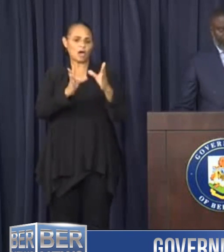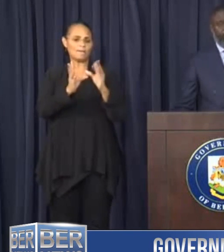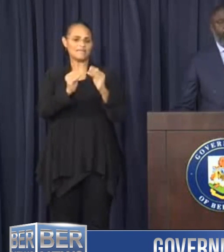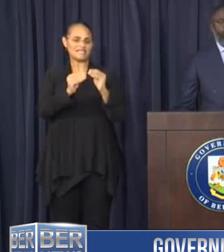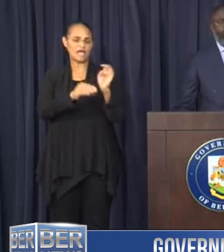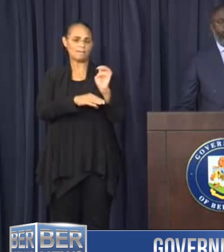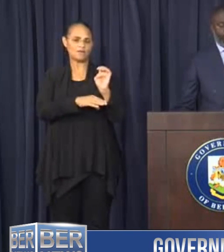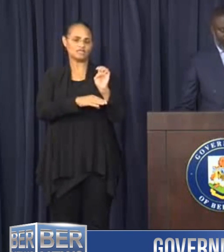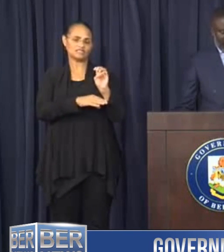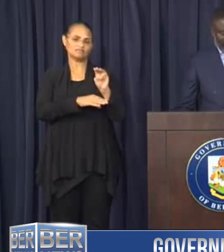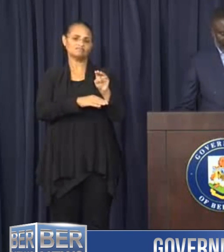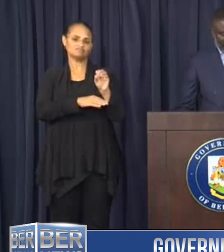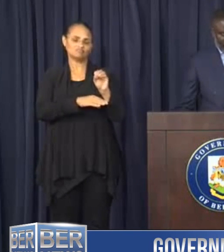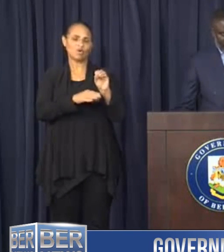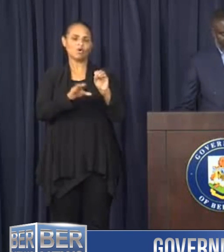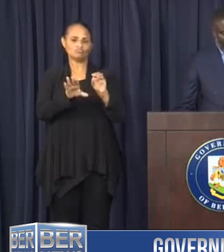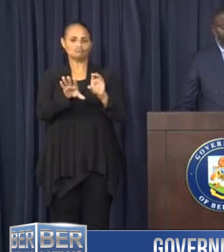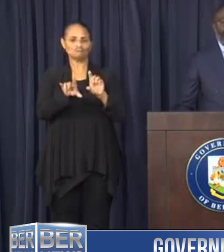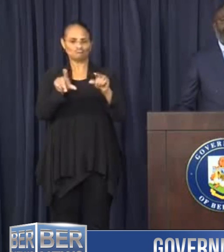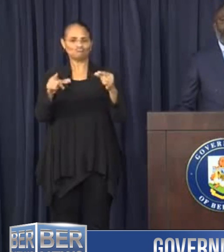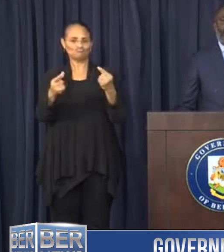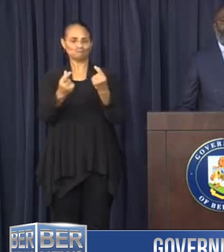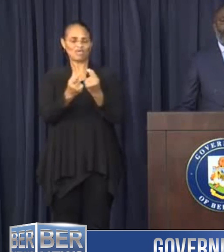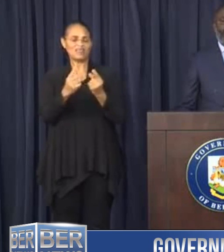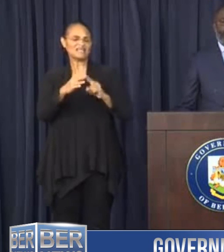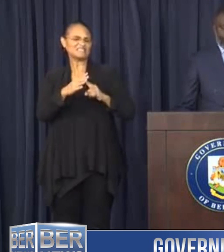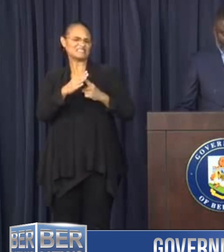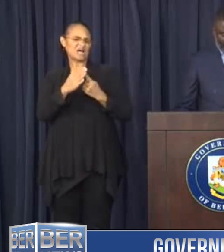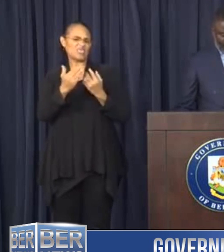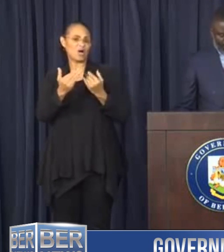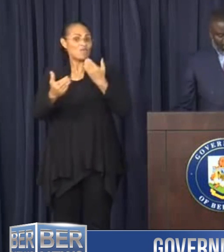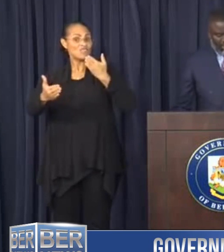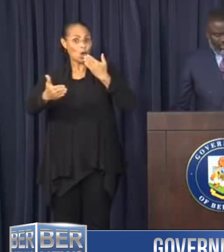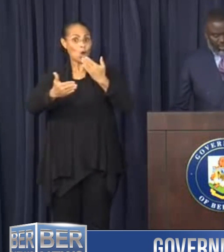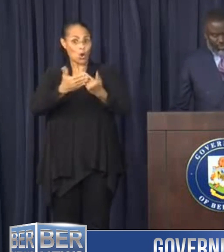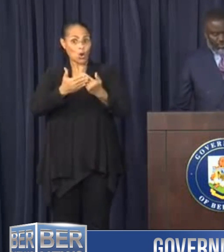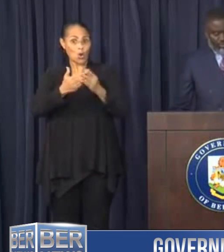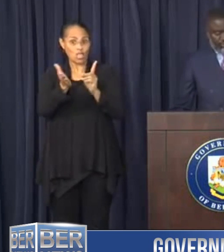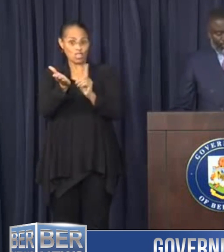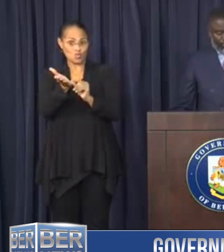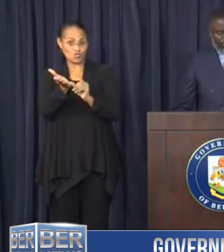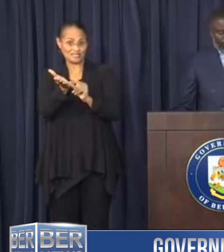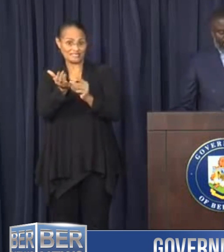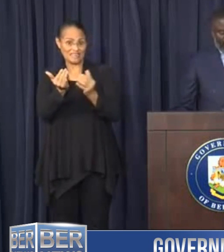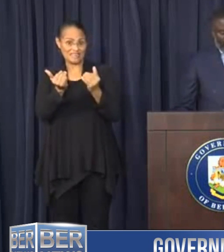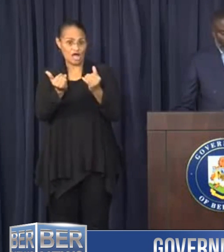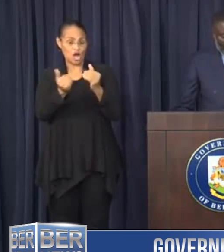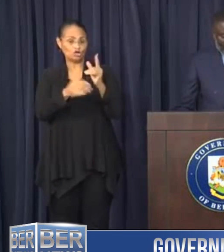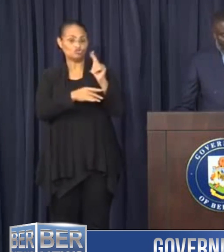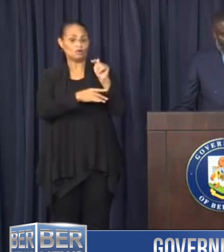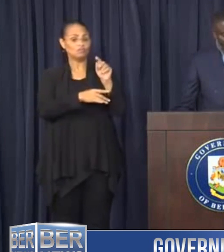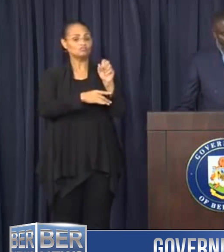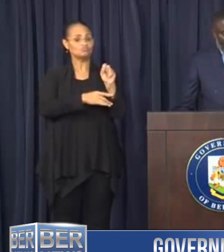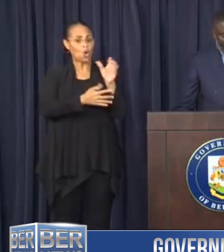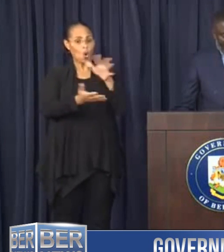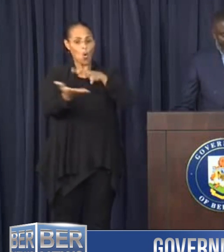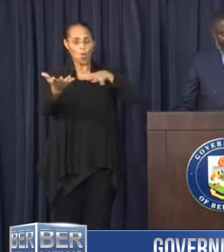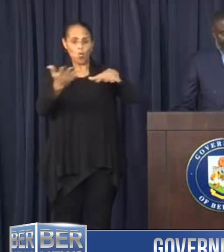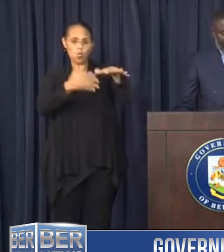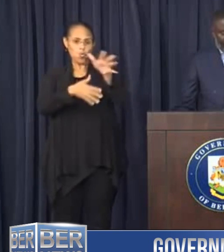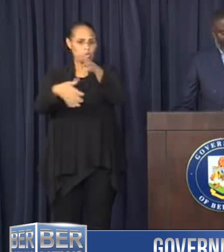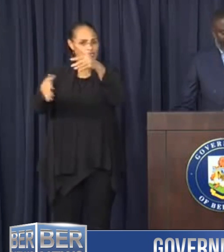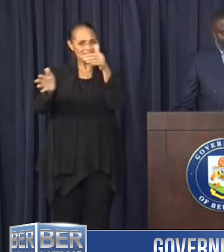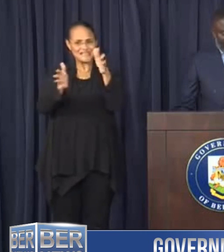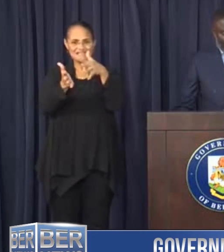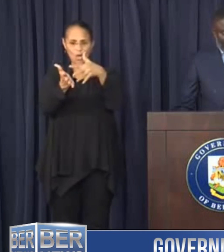the Emergency Measures Organization. Let me start with the good news. Tropical Storm Jerry's winds are weakening